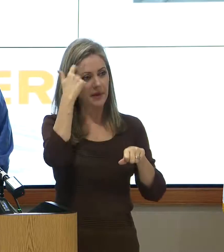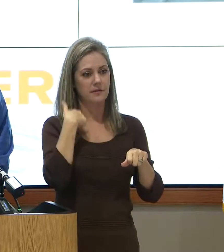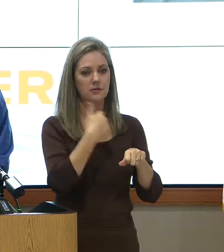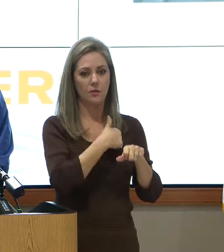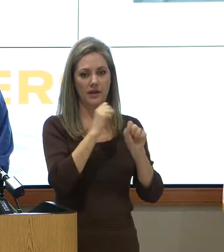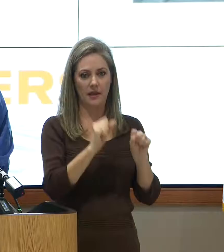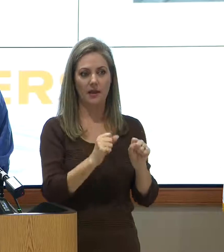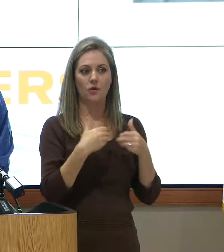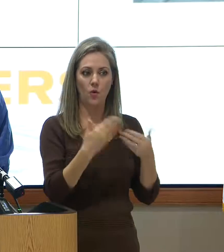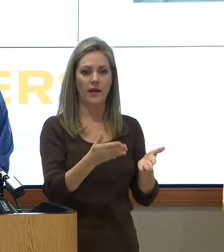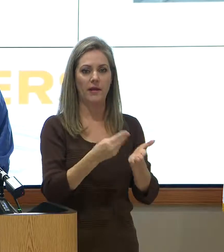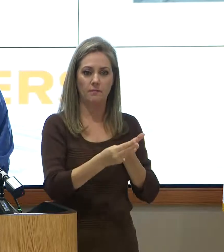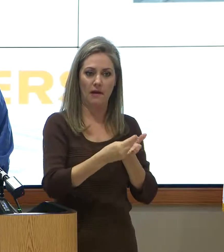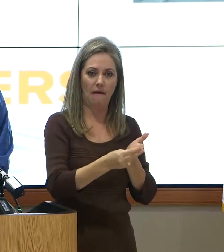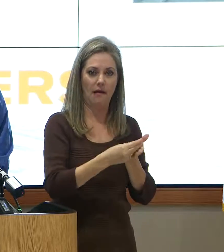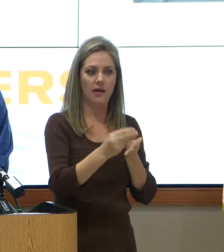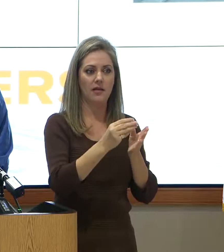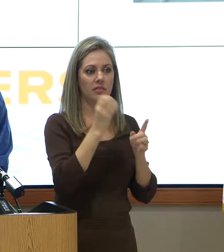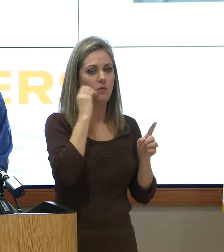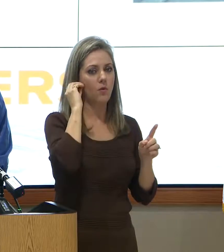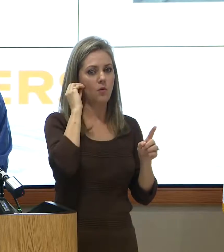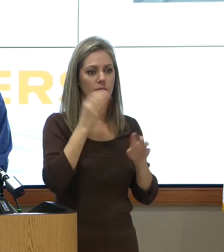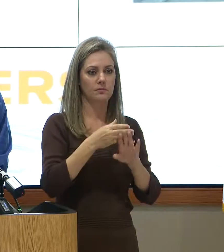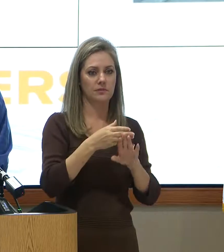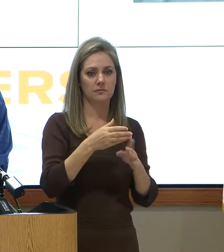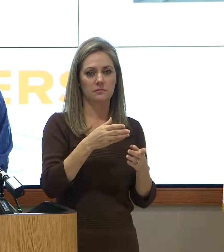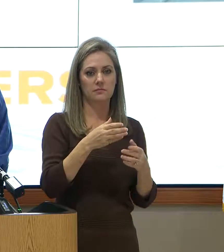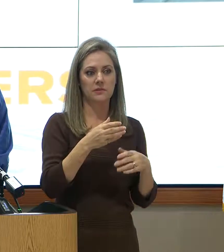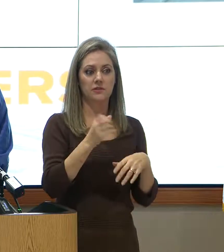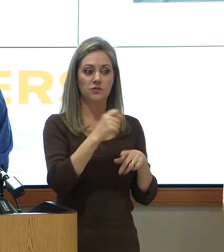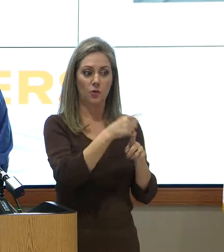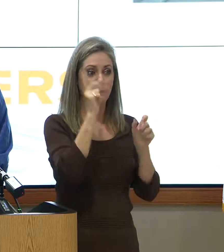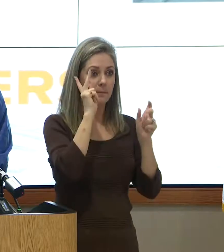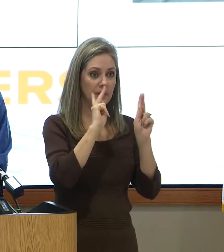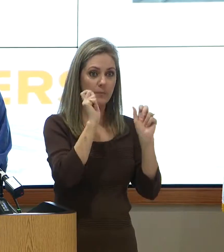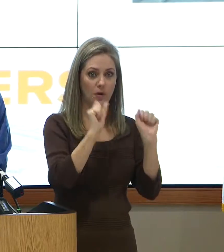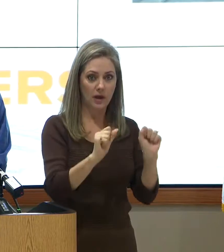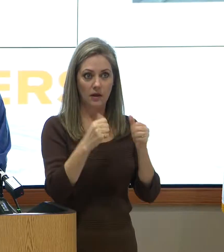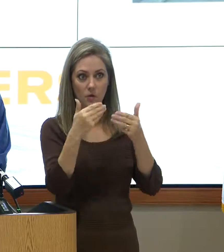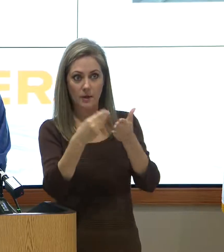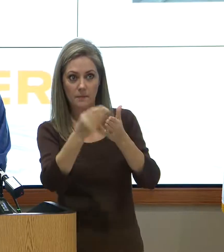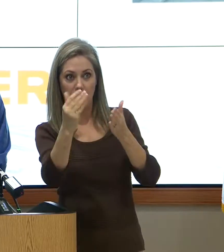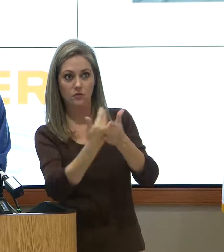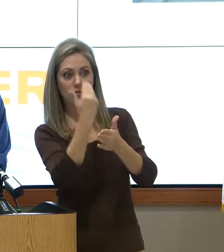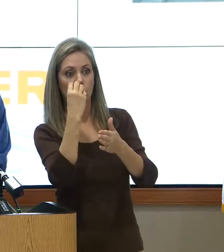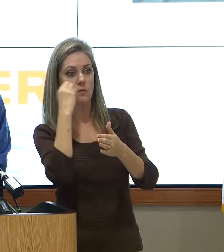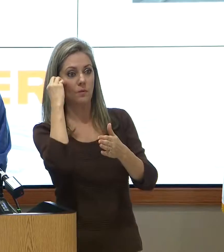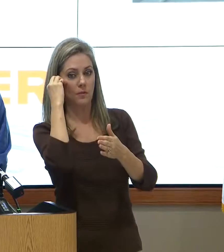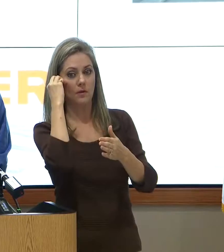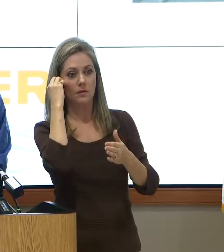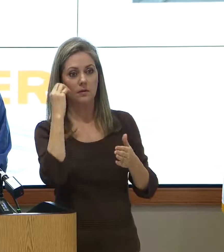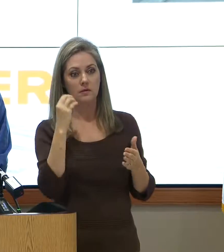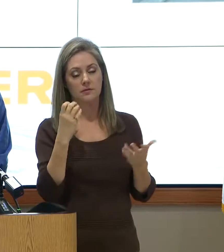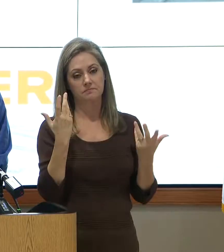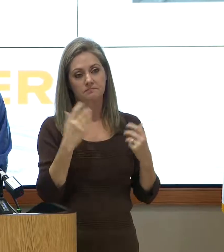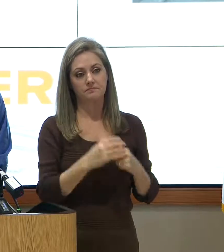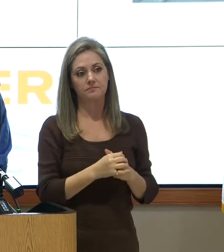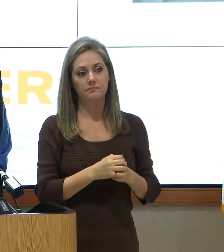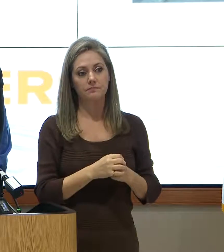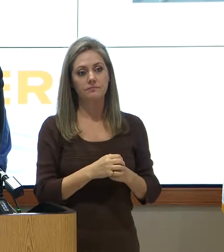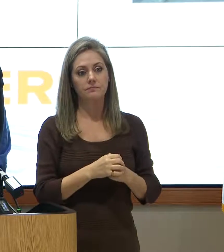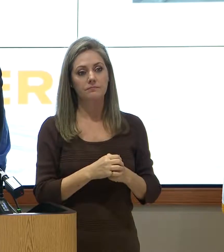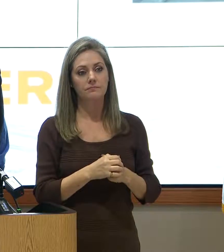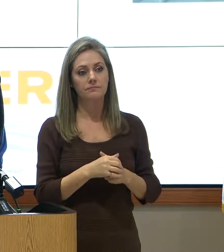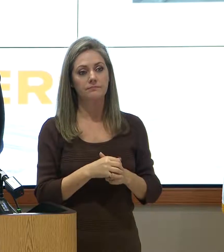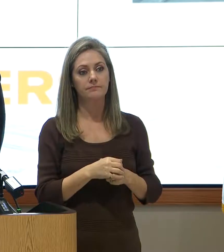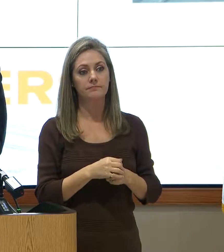qualifying properties, well in advance of them making initial investments in these properties that will likely get bought out underneath this program. Thank